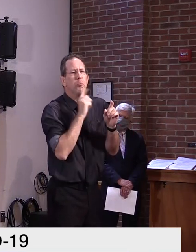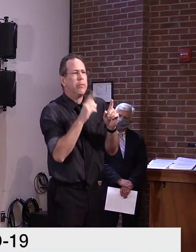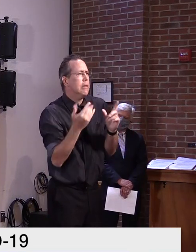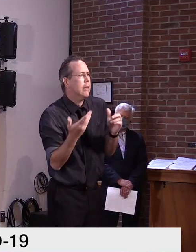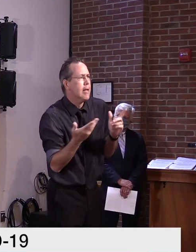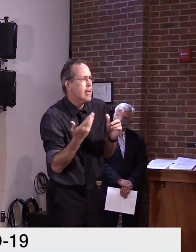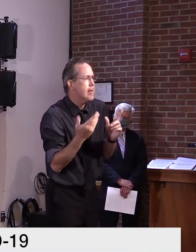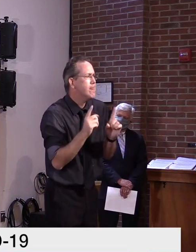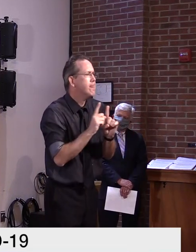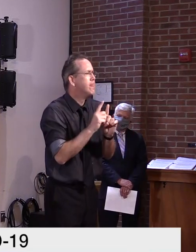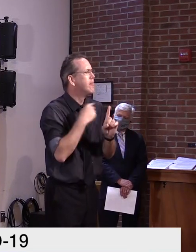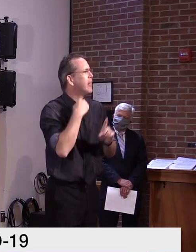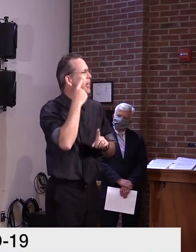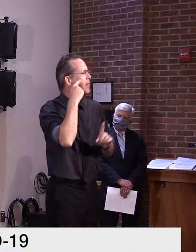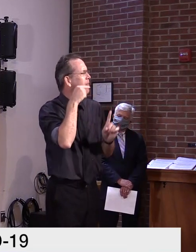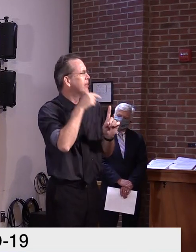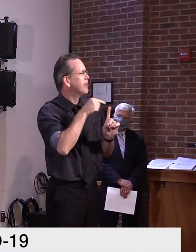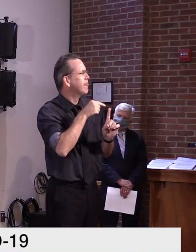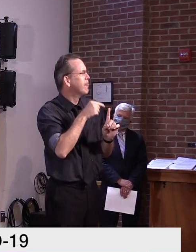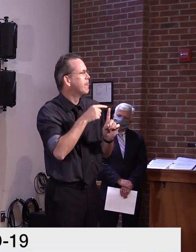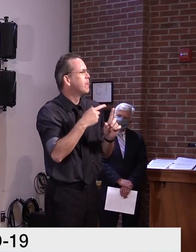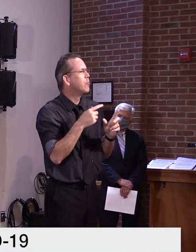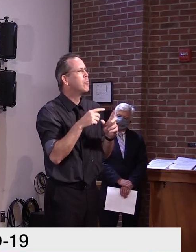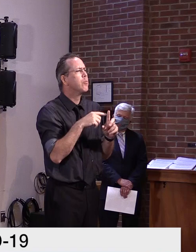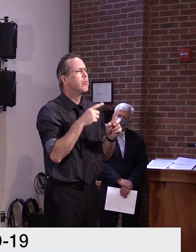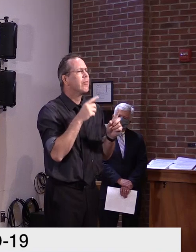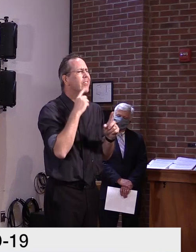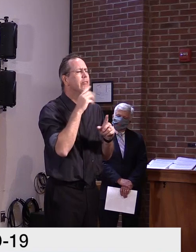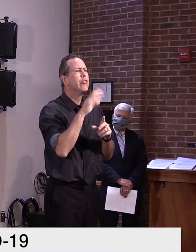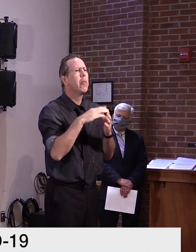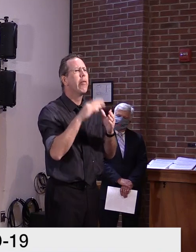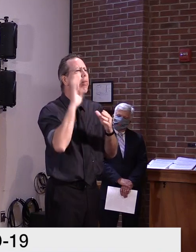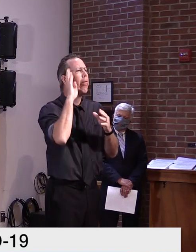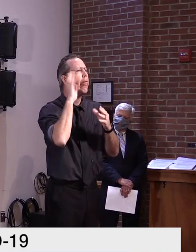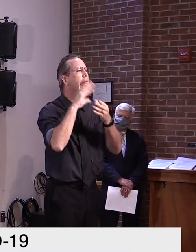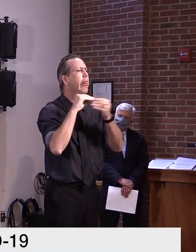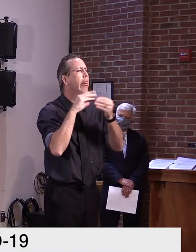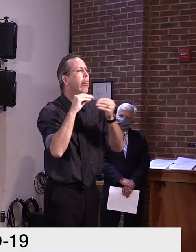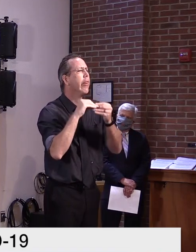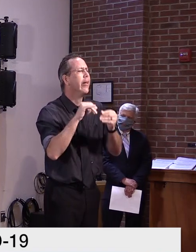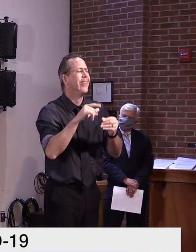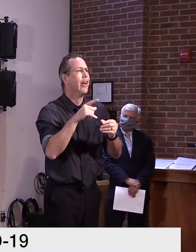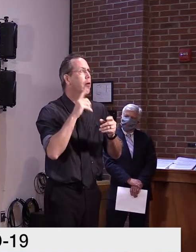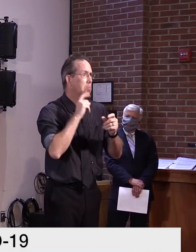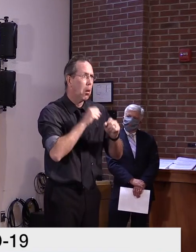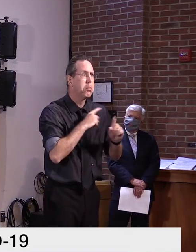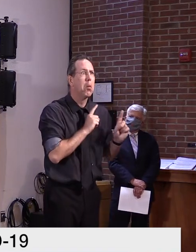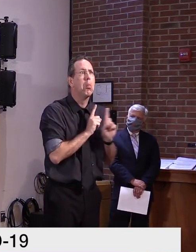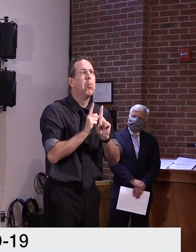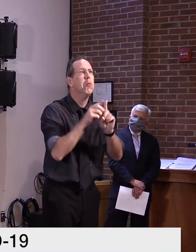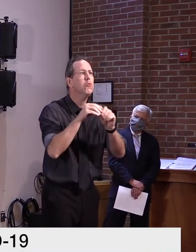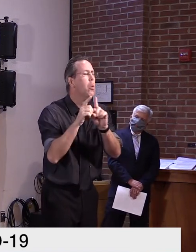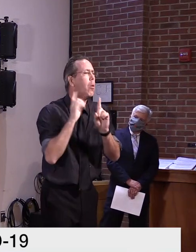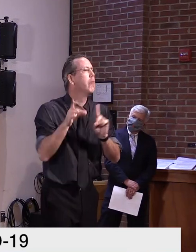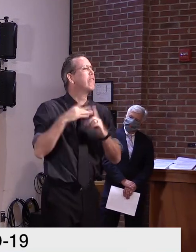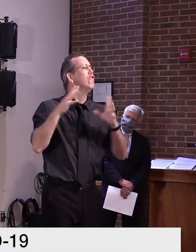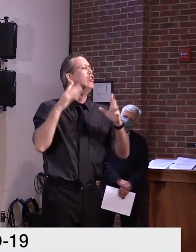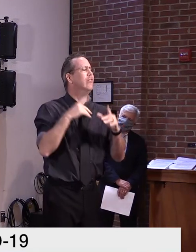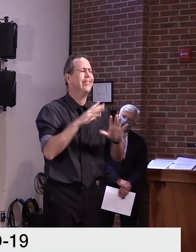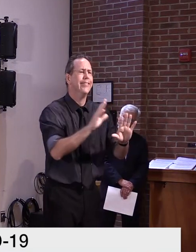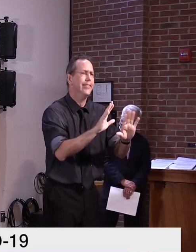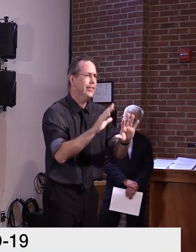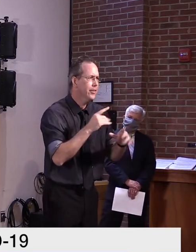some myths to dispel. Um, you know, we are always talking about having a substantial amount of contact